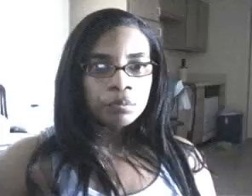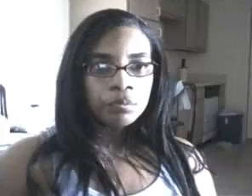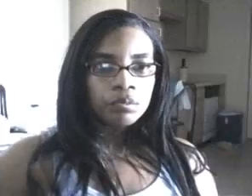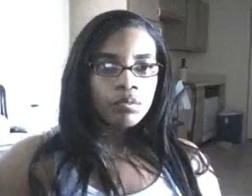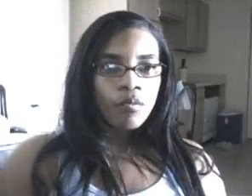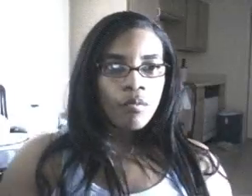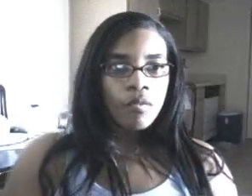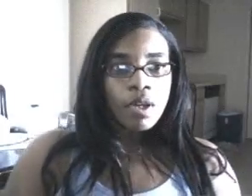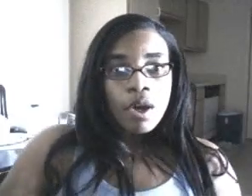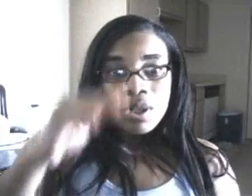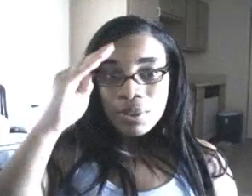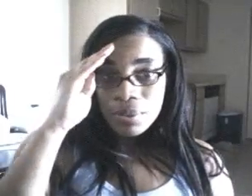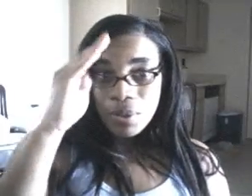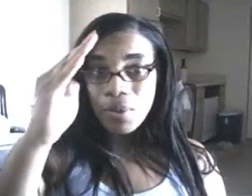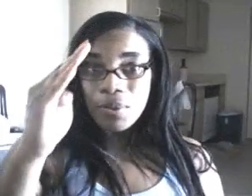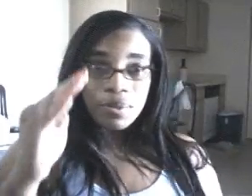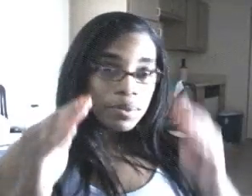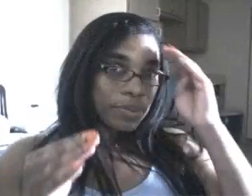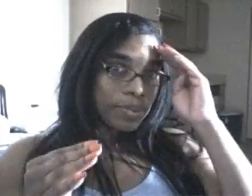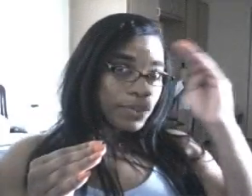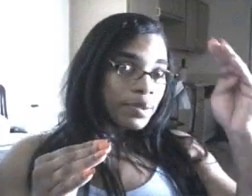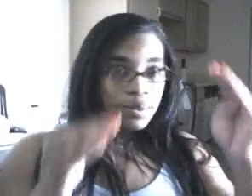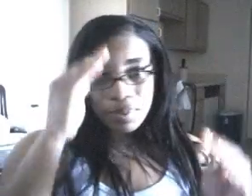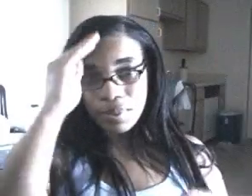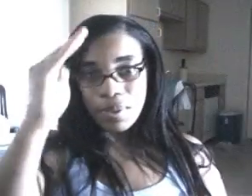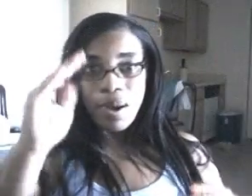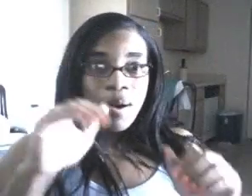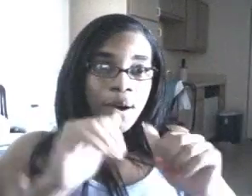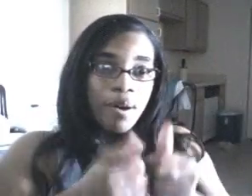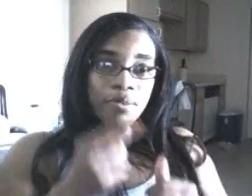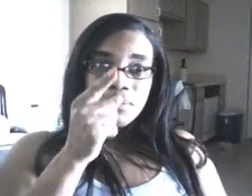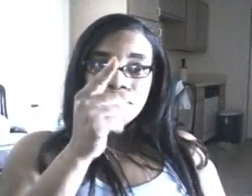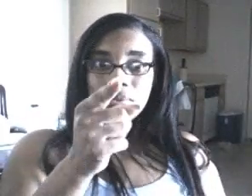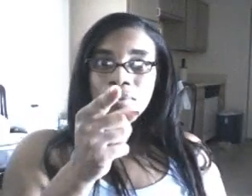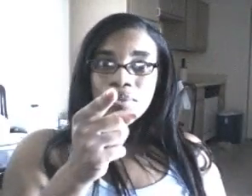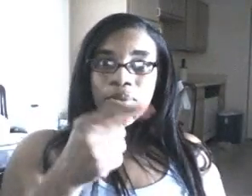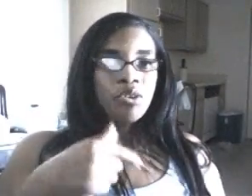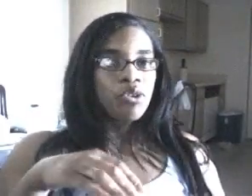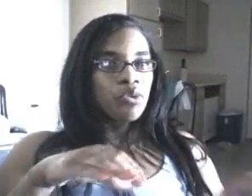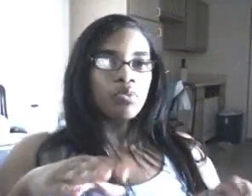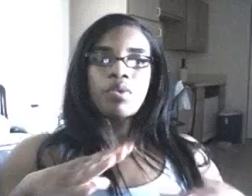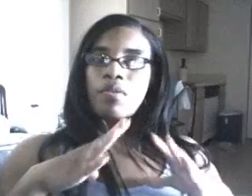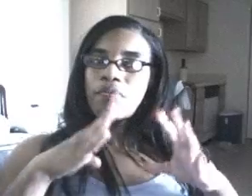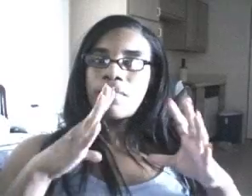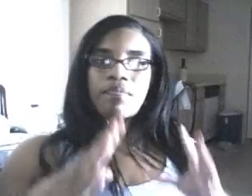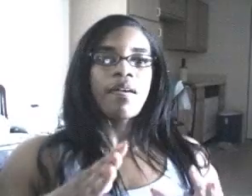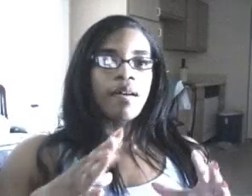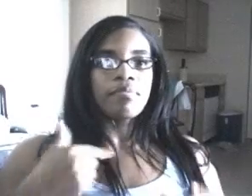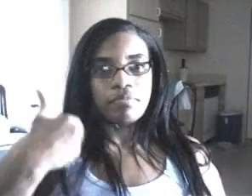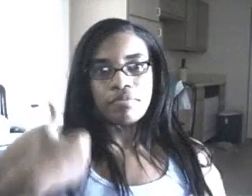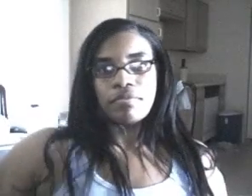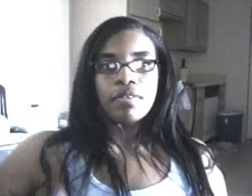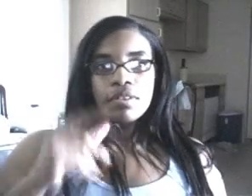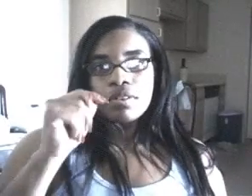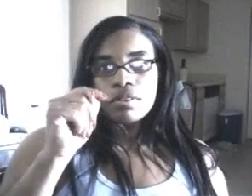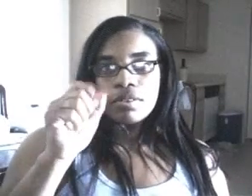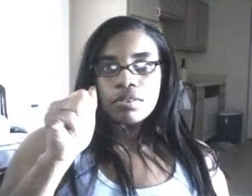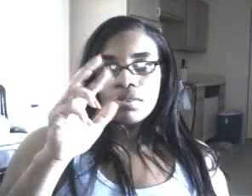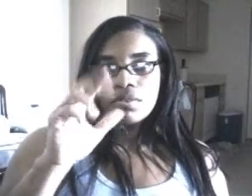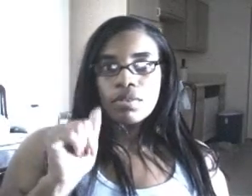There they go, and these are just what they are on. They just they are on. She's trying to stop. Talk to you about this work on Vegas and